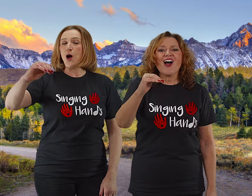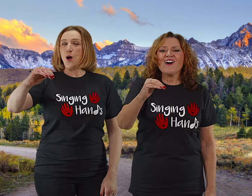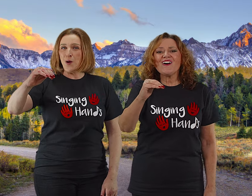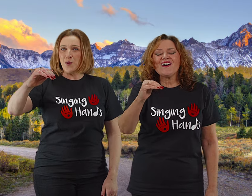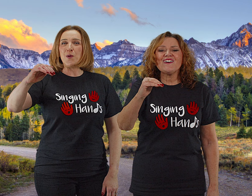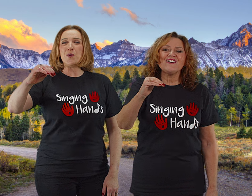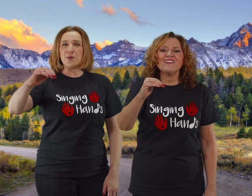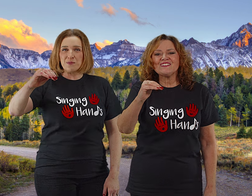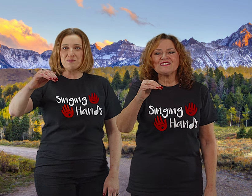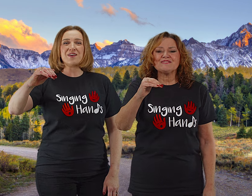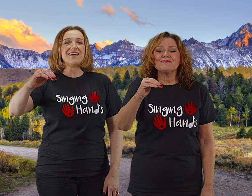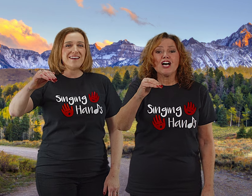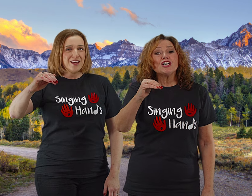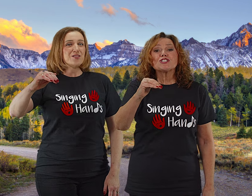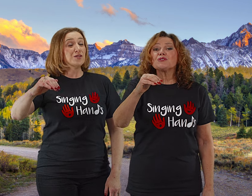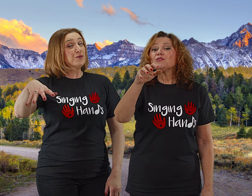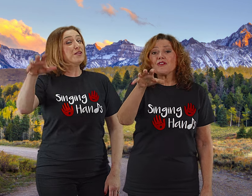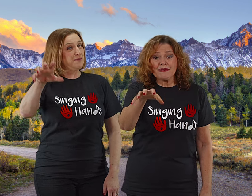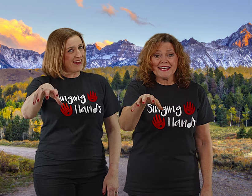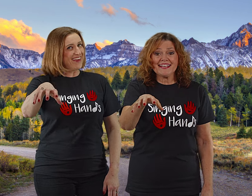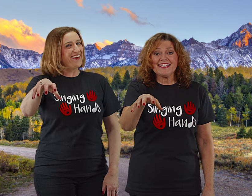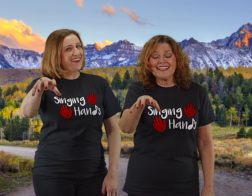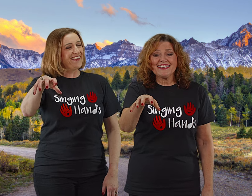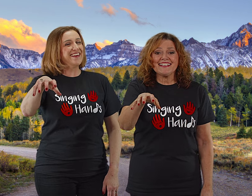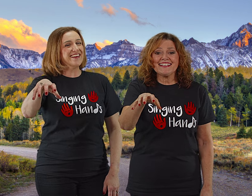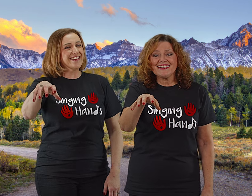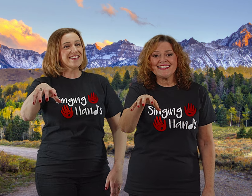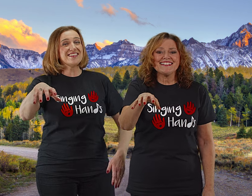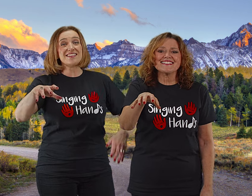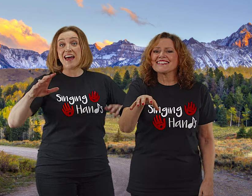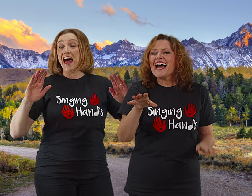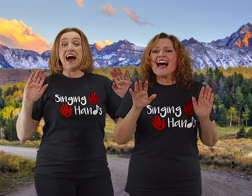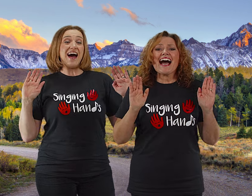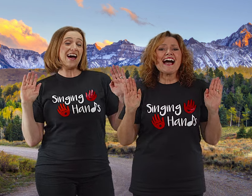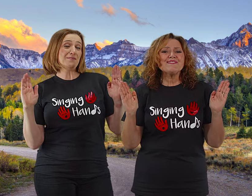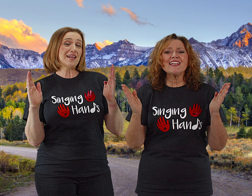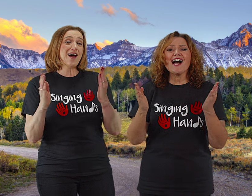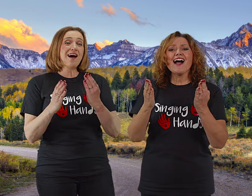home, to the place I belong,